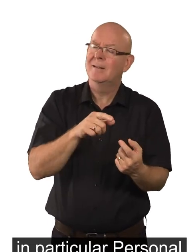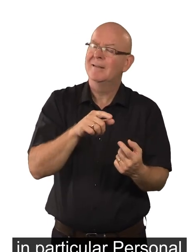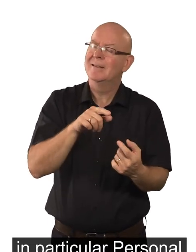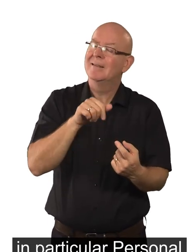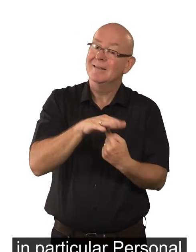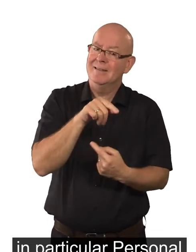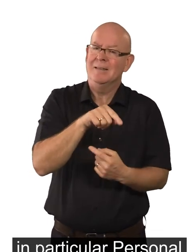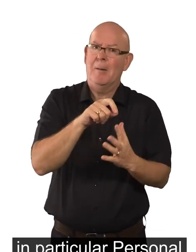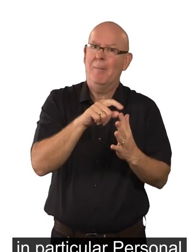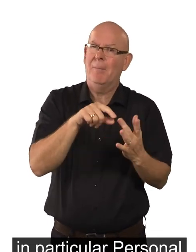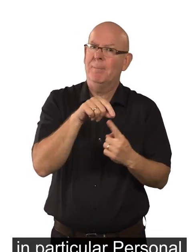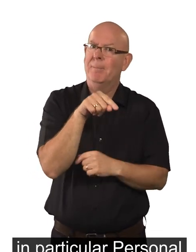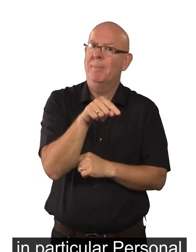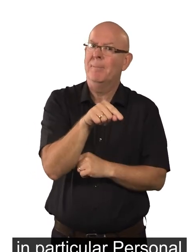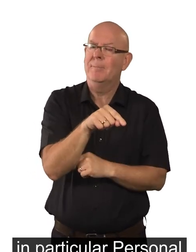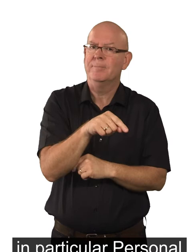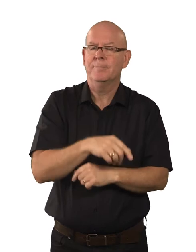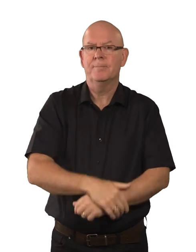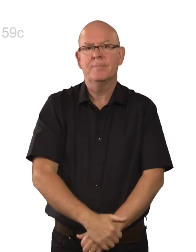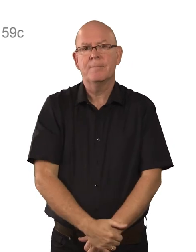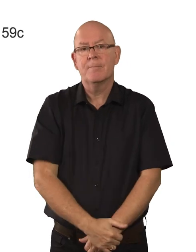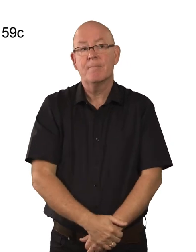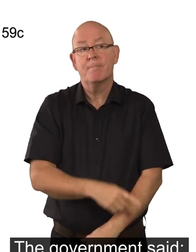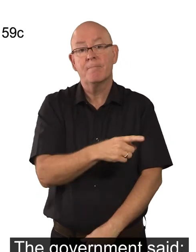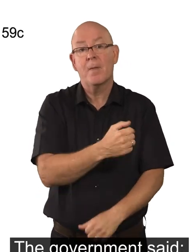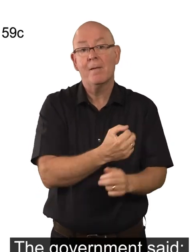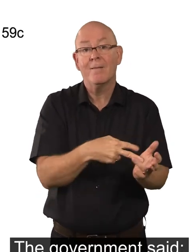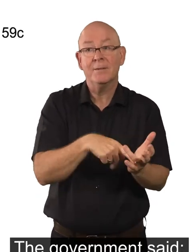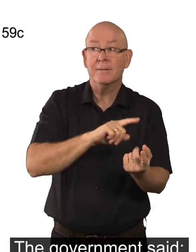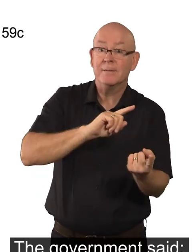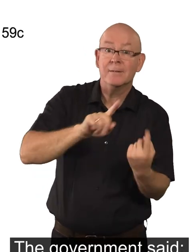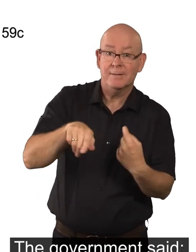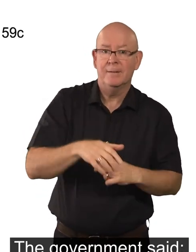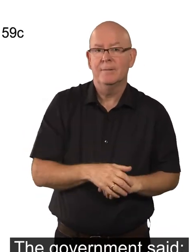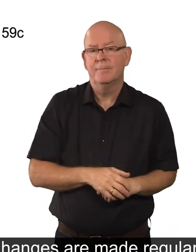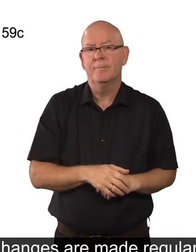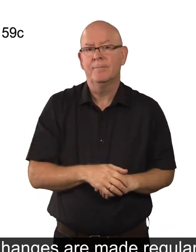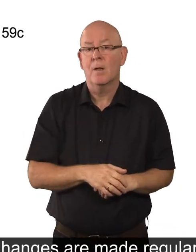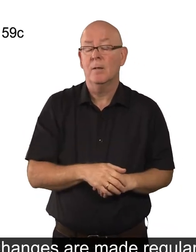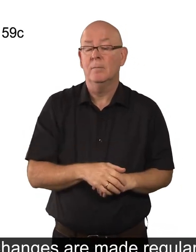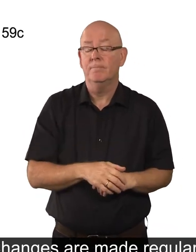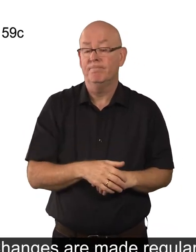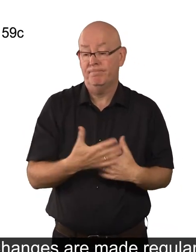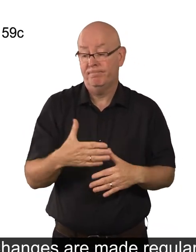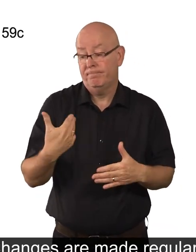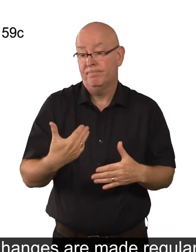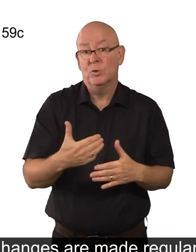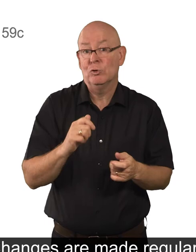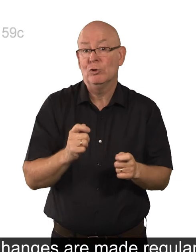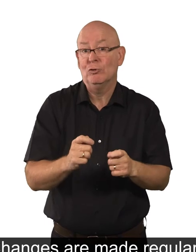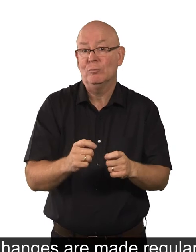independence payment. The Government said, Changes are made regularly to the